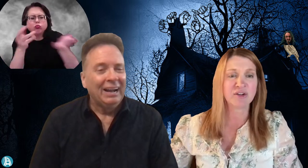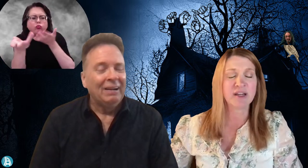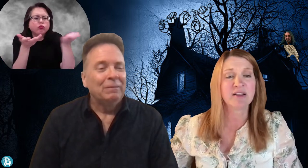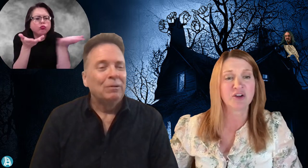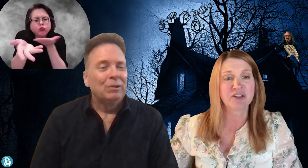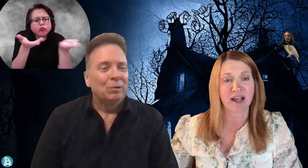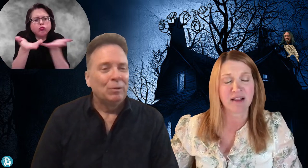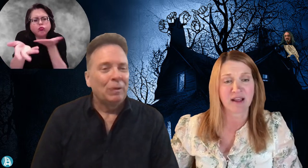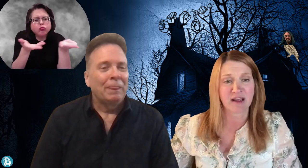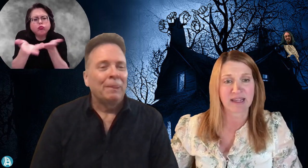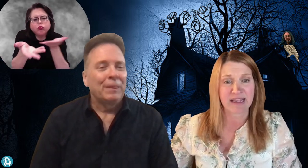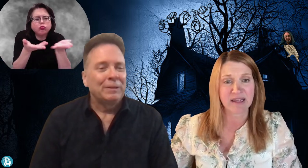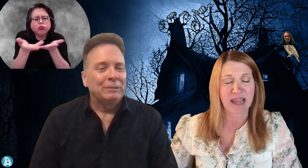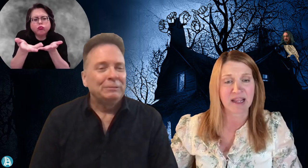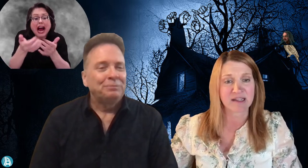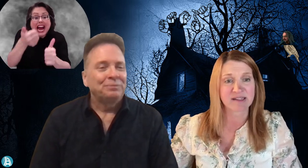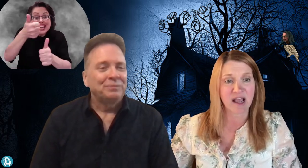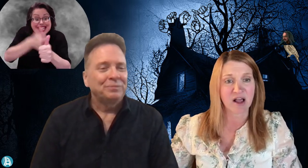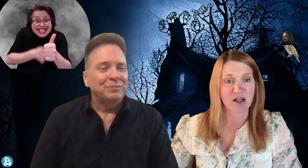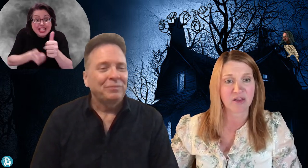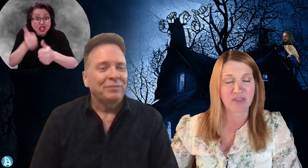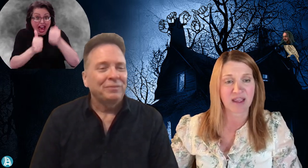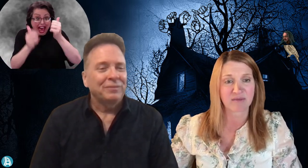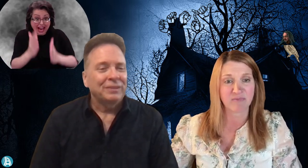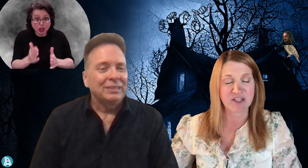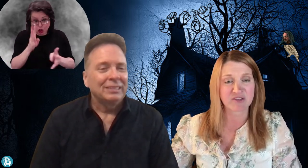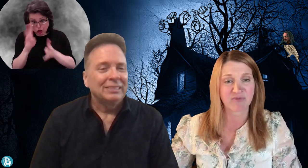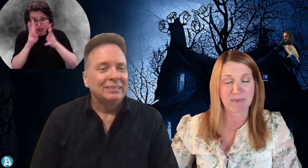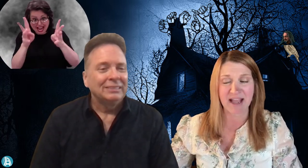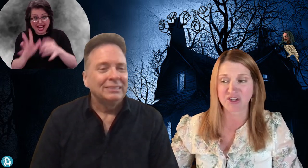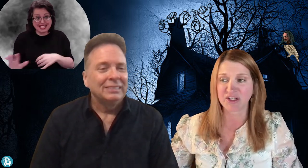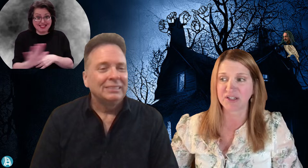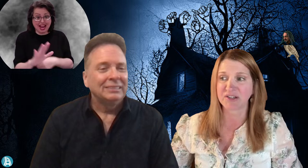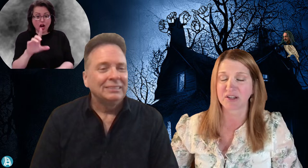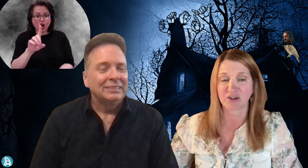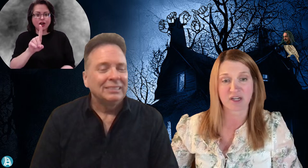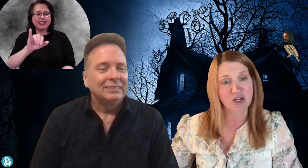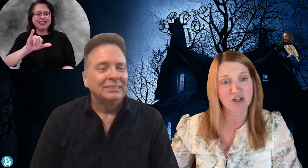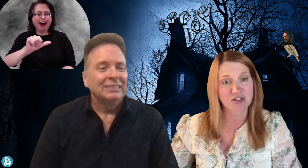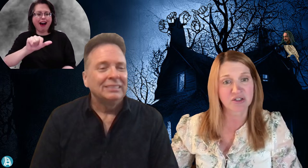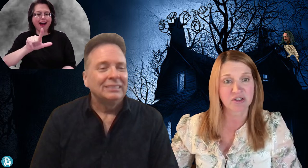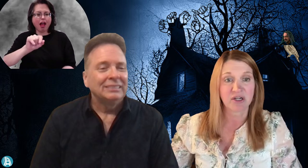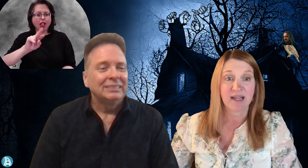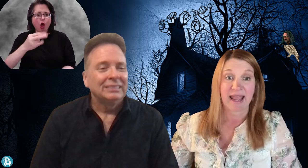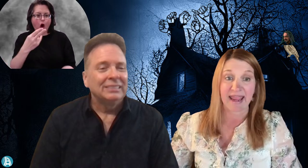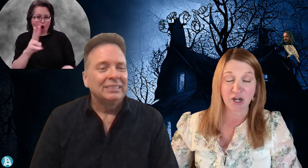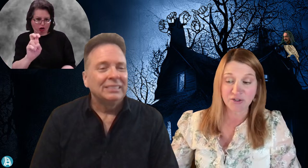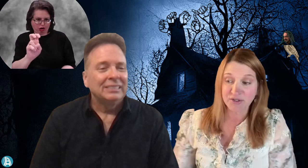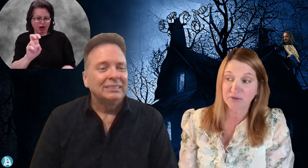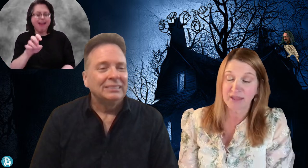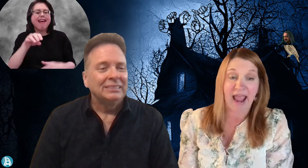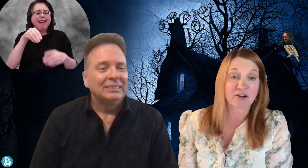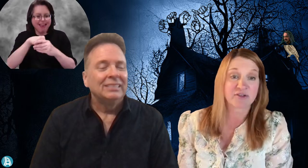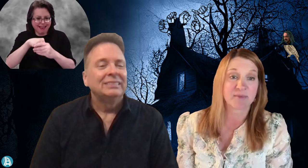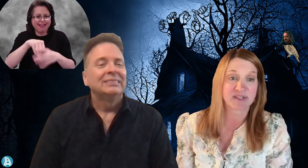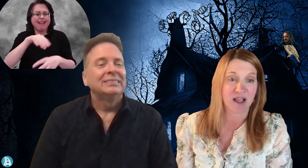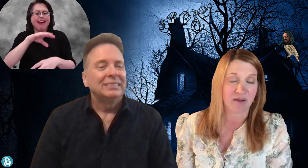creating their dialogue in ASL that matches their character. And also the actor themselves